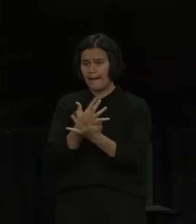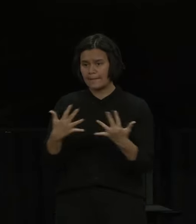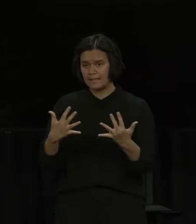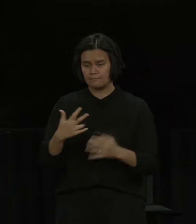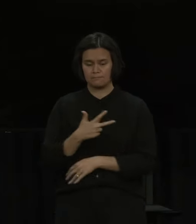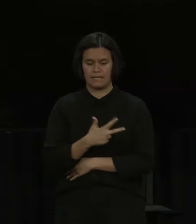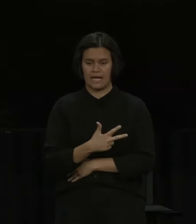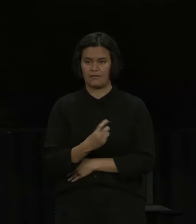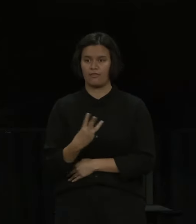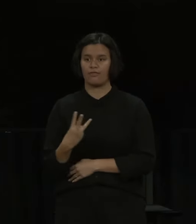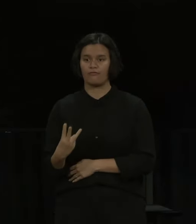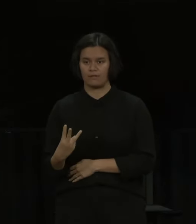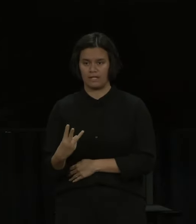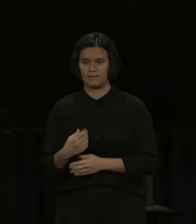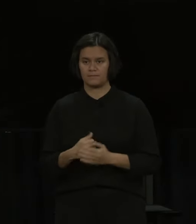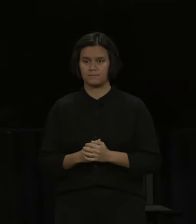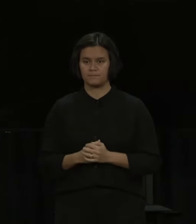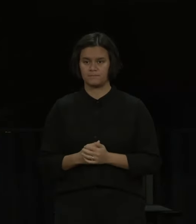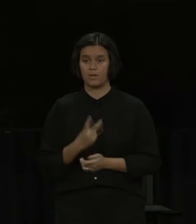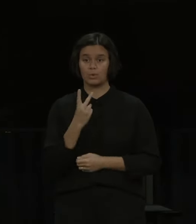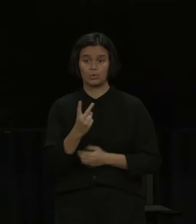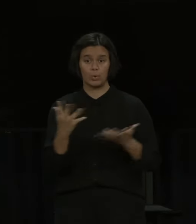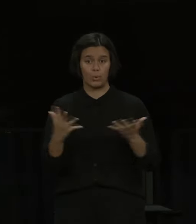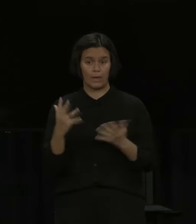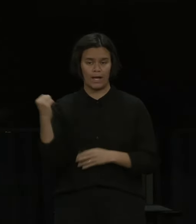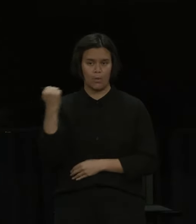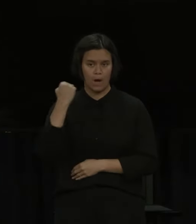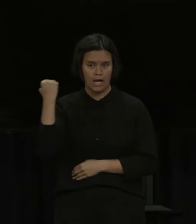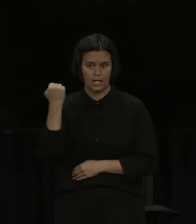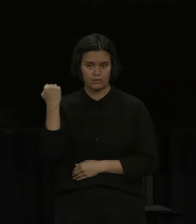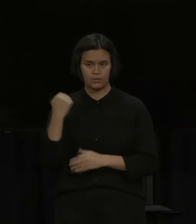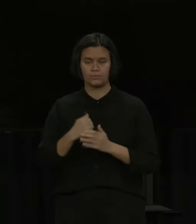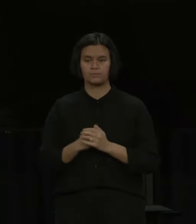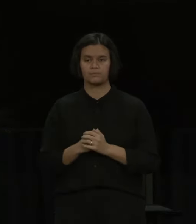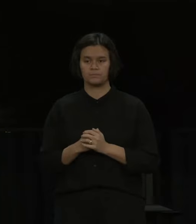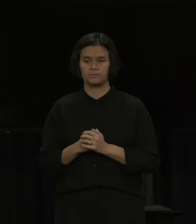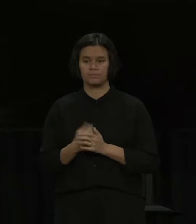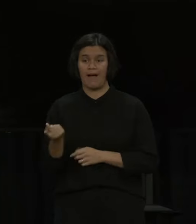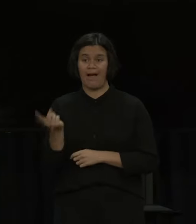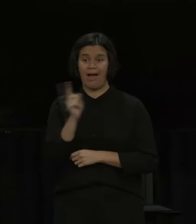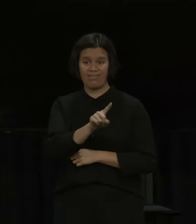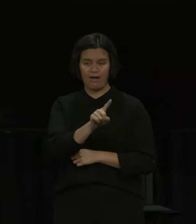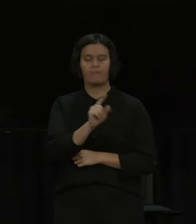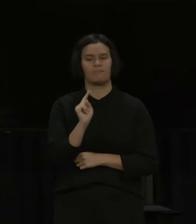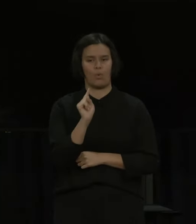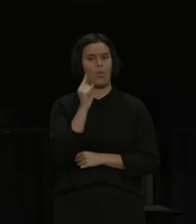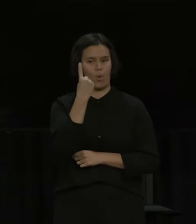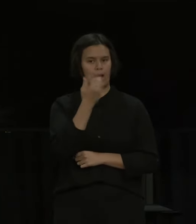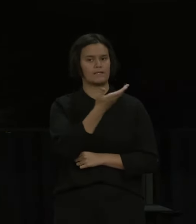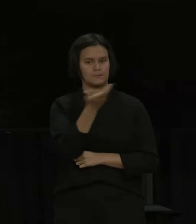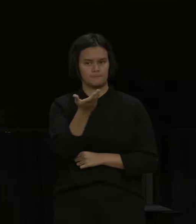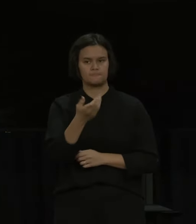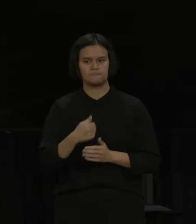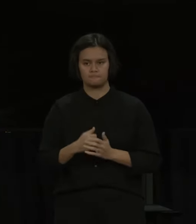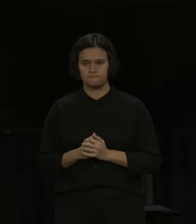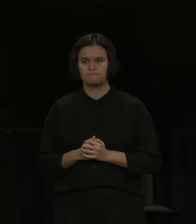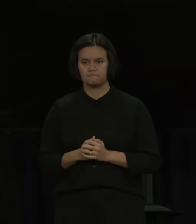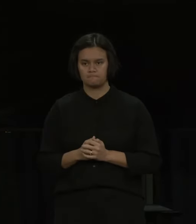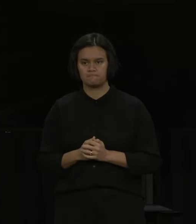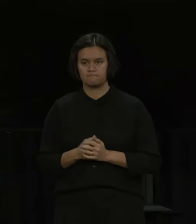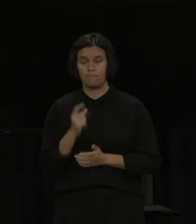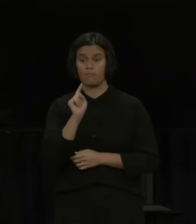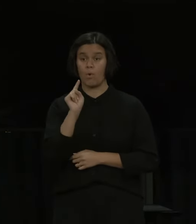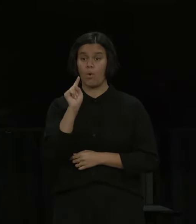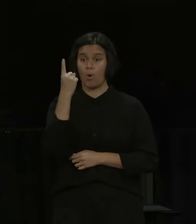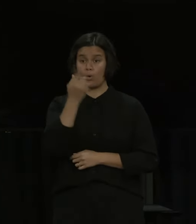hospital today. Two of those are in the Waikato, and all the rest are across Tamaki Makaurau. So of those